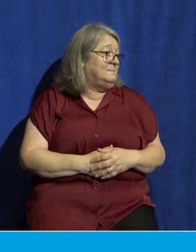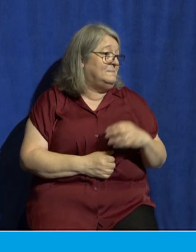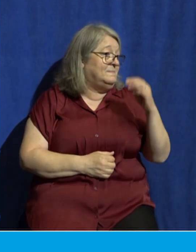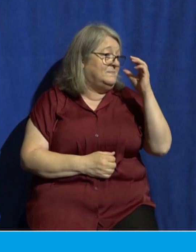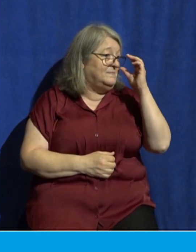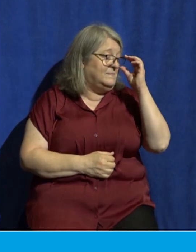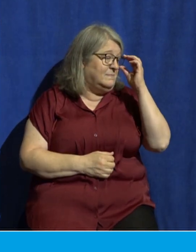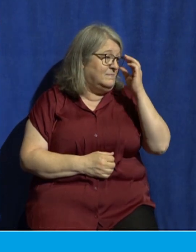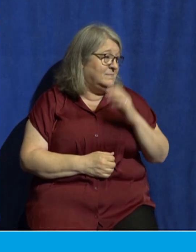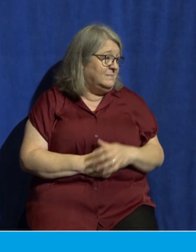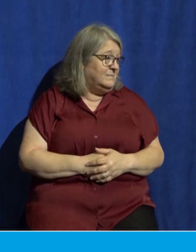we know our mission